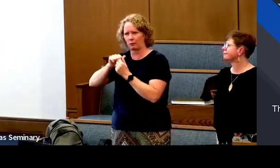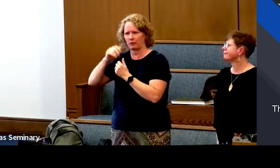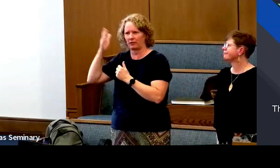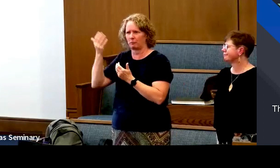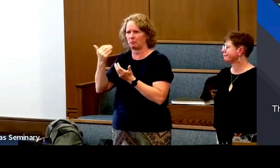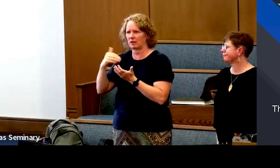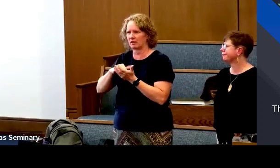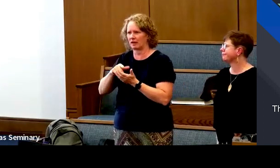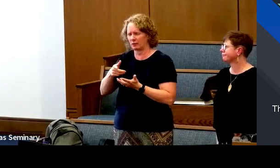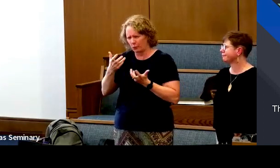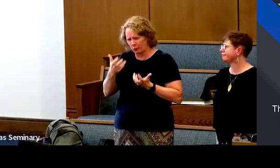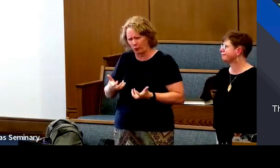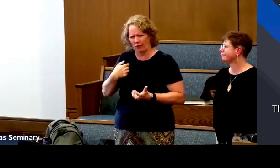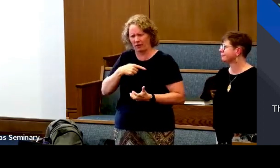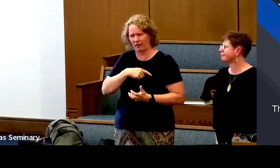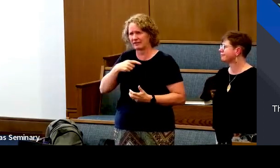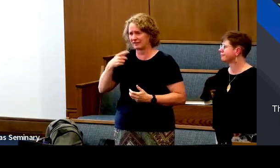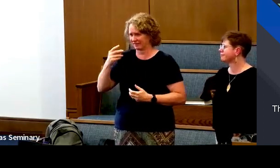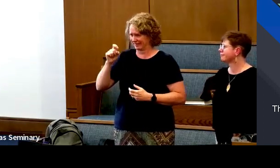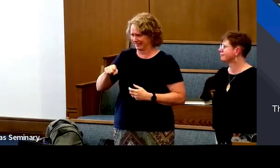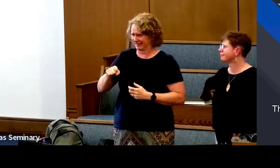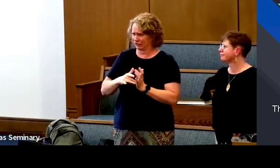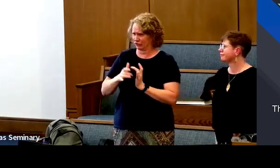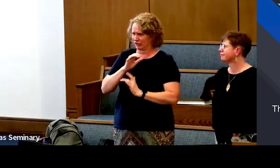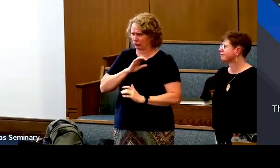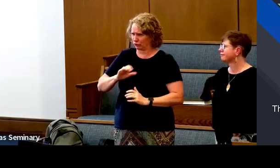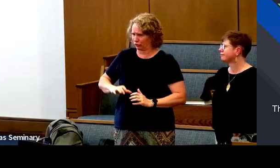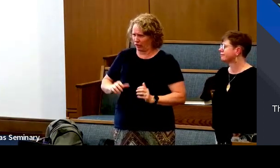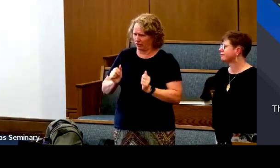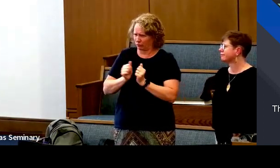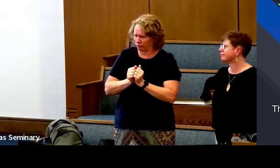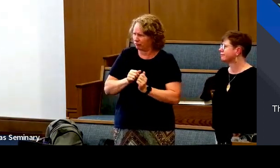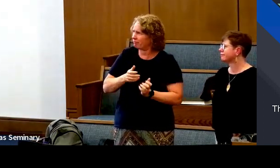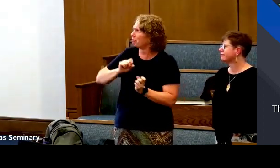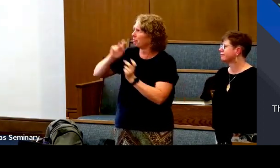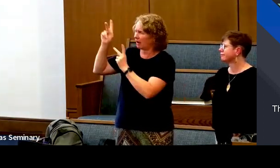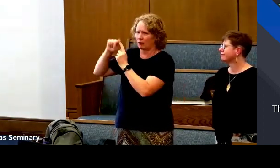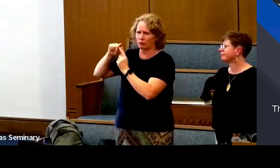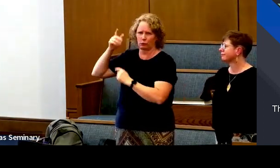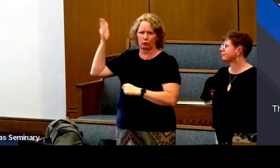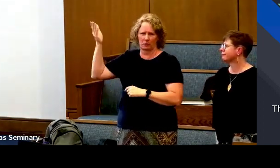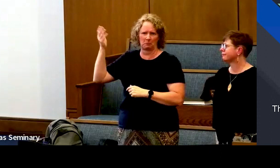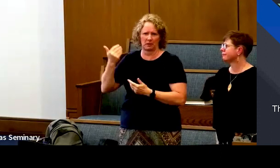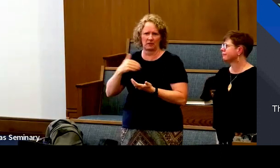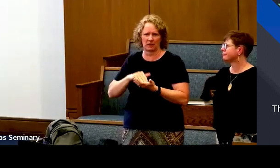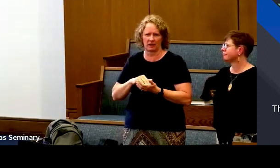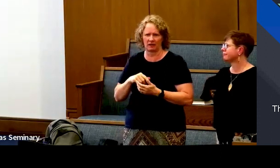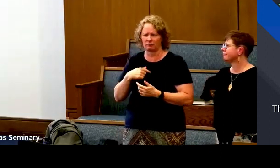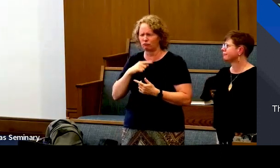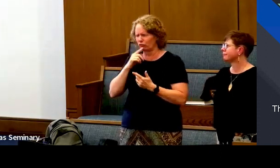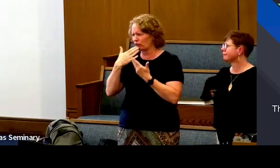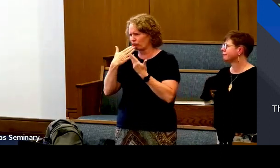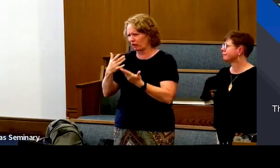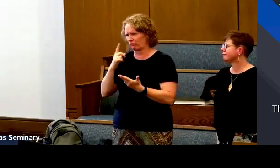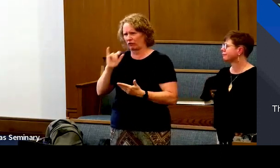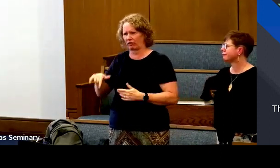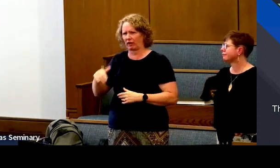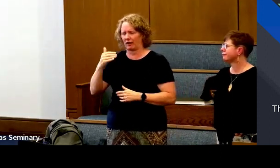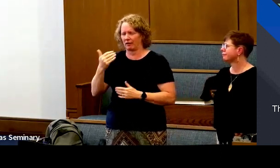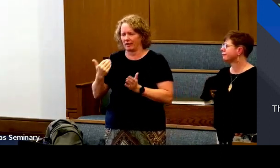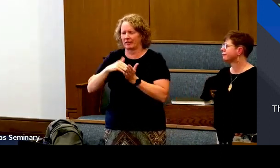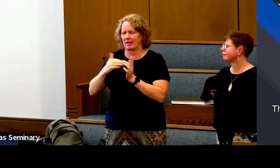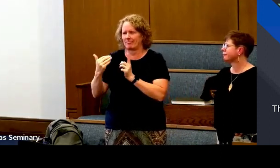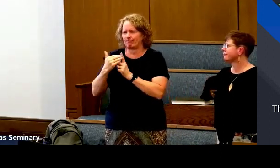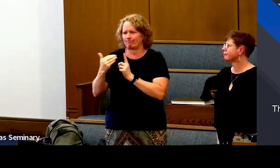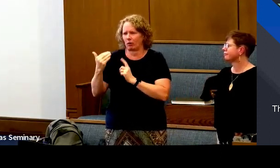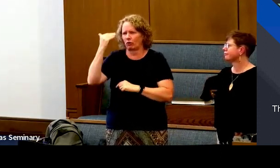because he wants us back with him again. And we need Jesus Christ to go back with him again.